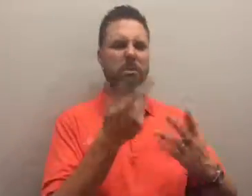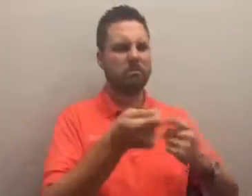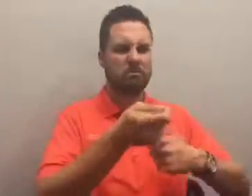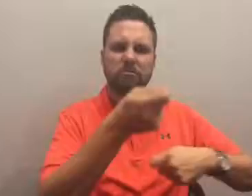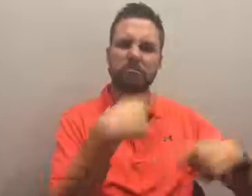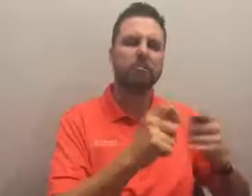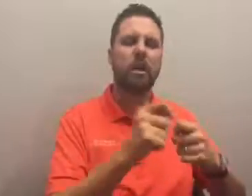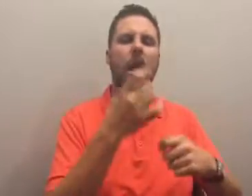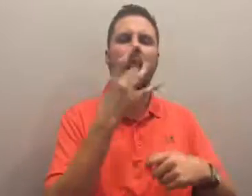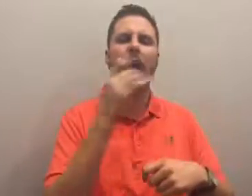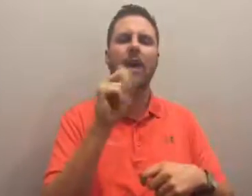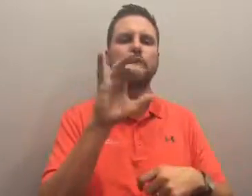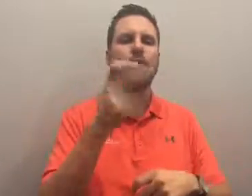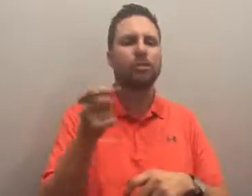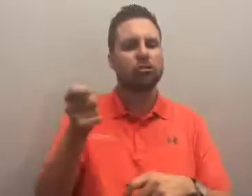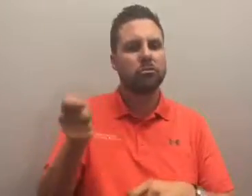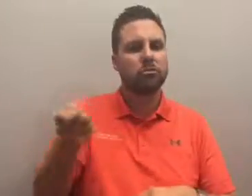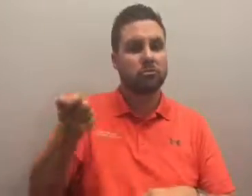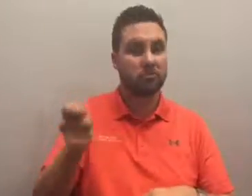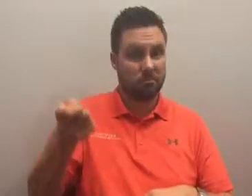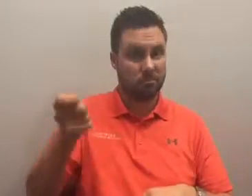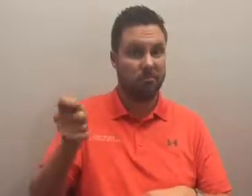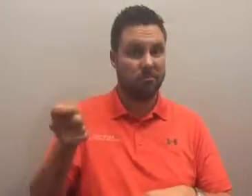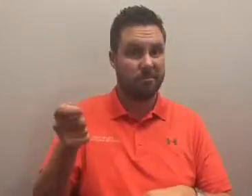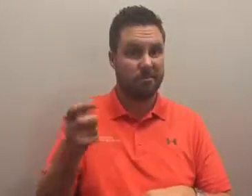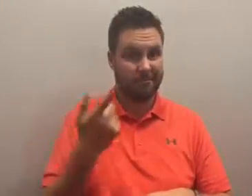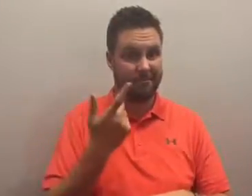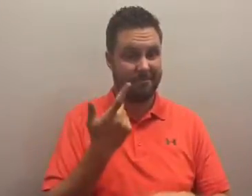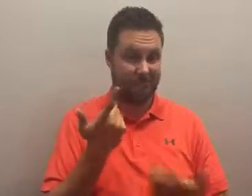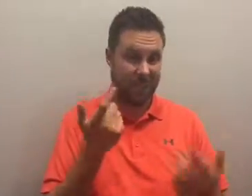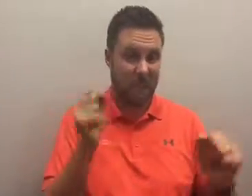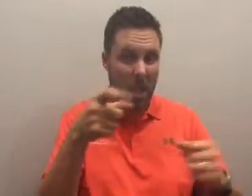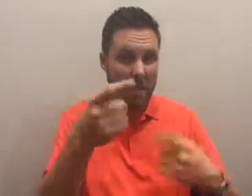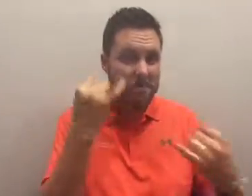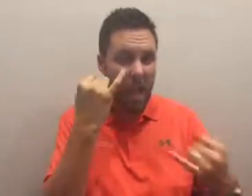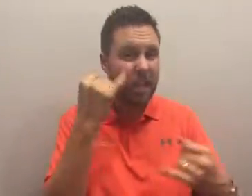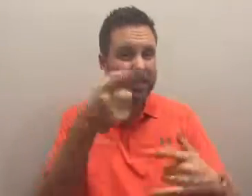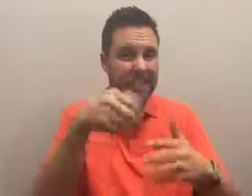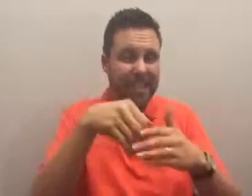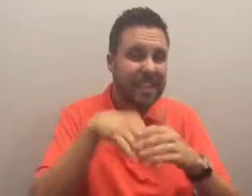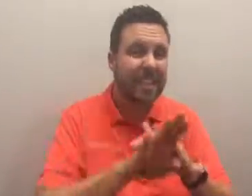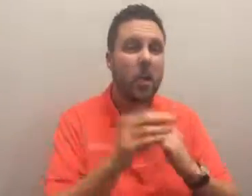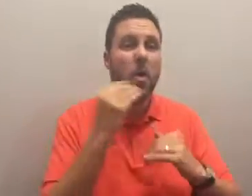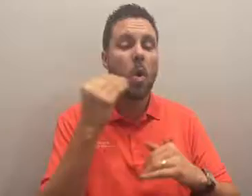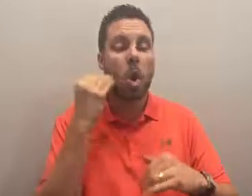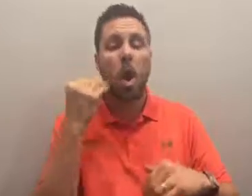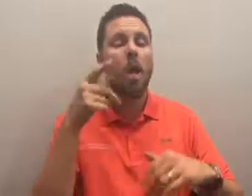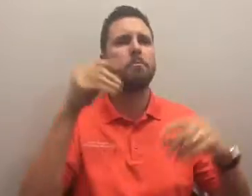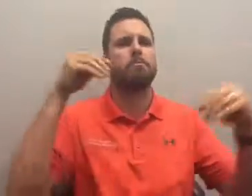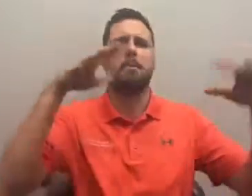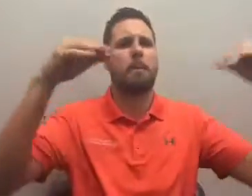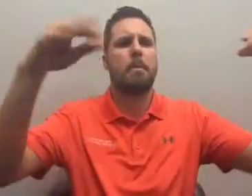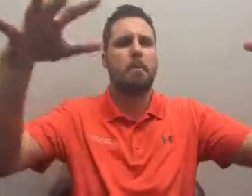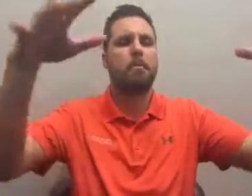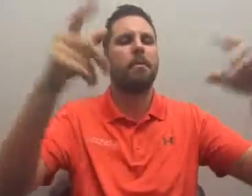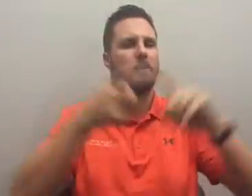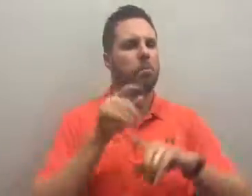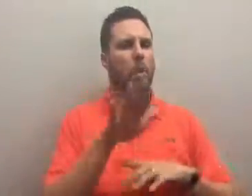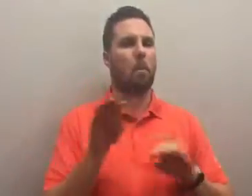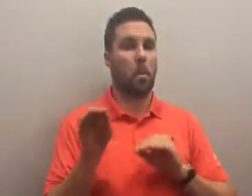can you imagine walking into a room and the lights automatically turning on by sensing your body movements you know there's